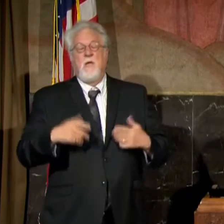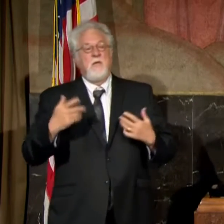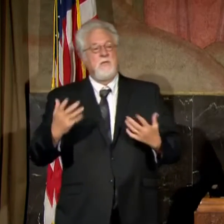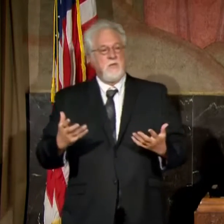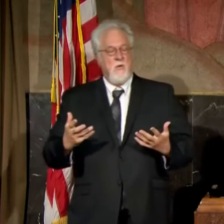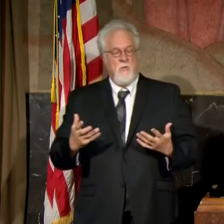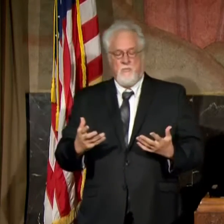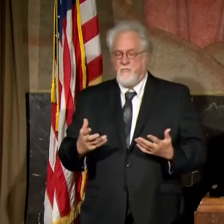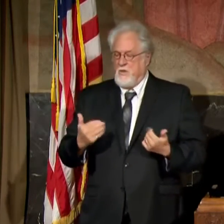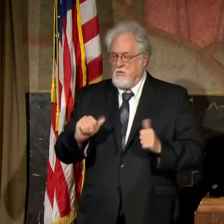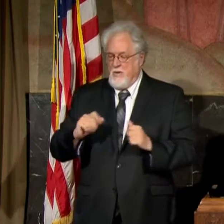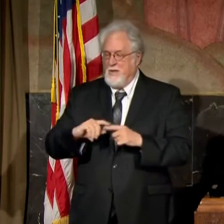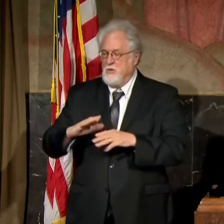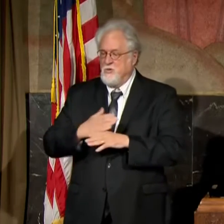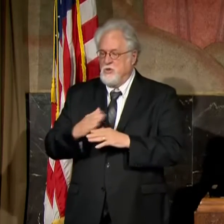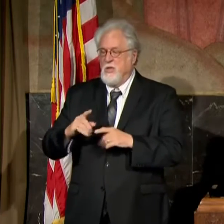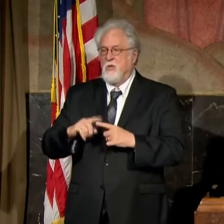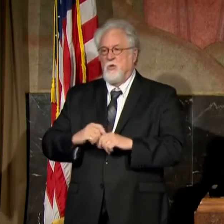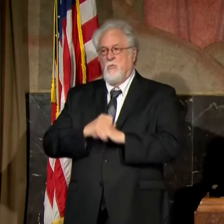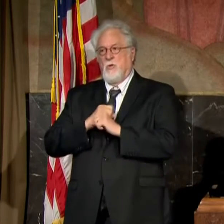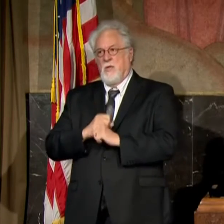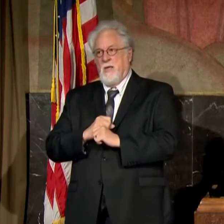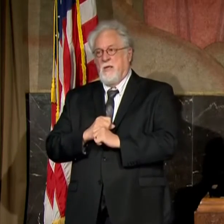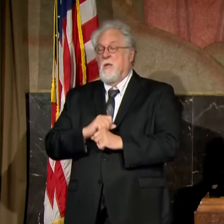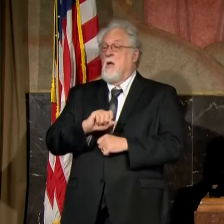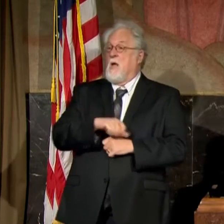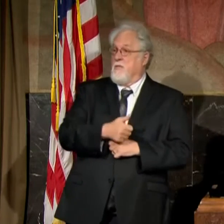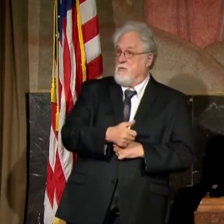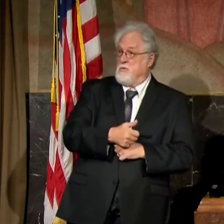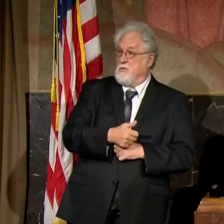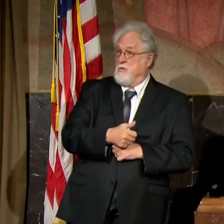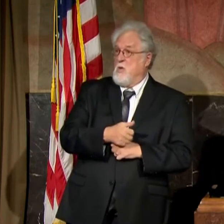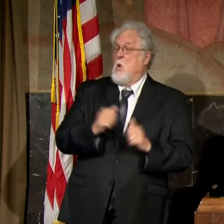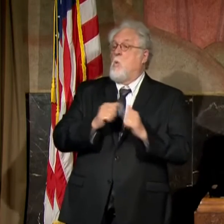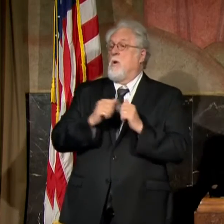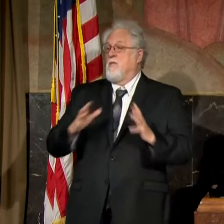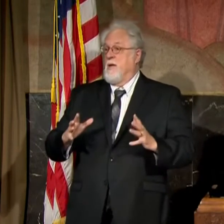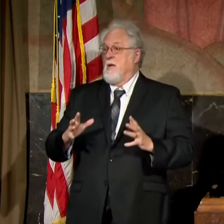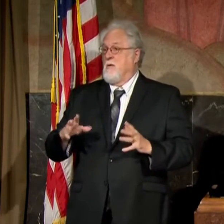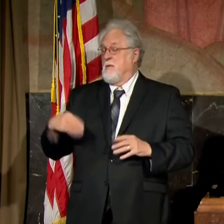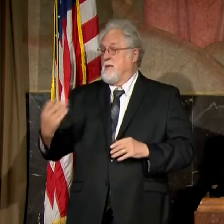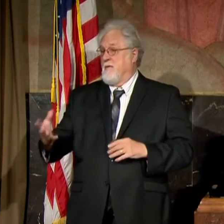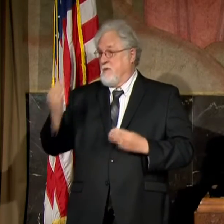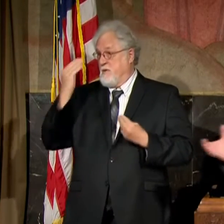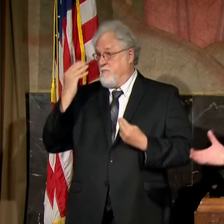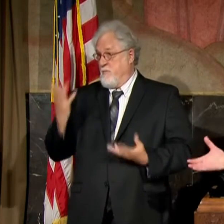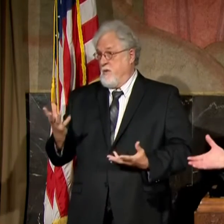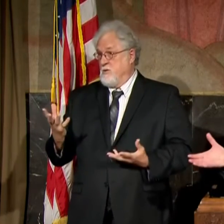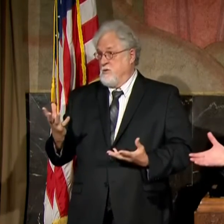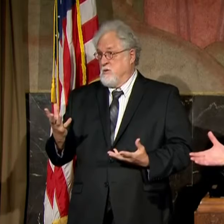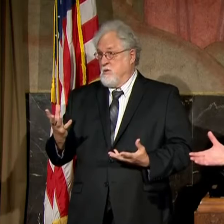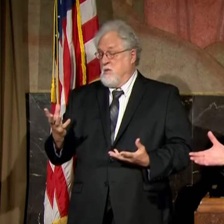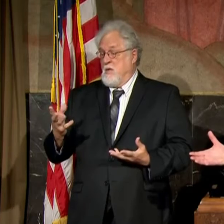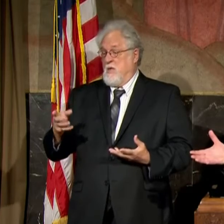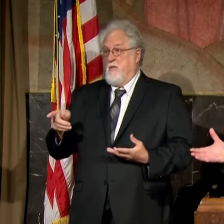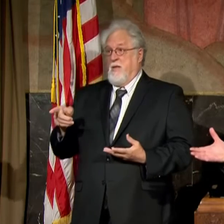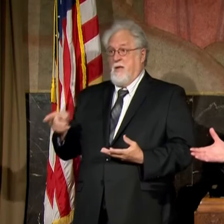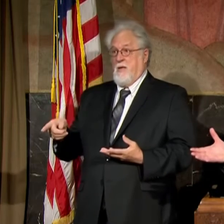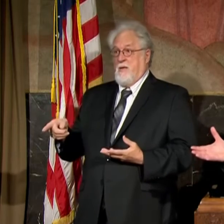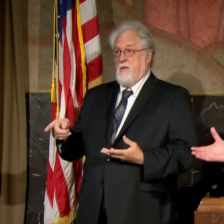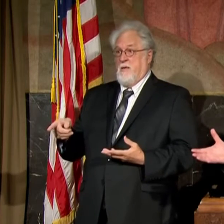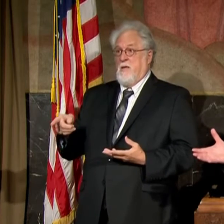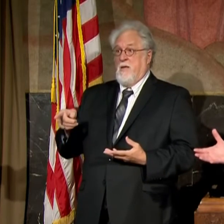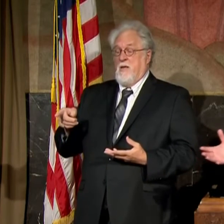we have tried to share to protect others without giving information that those folks would be